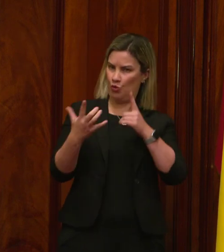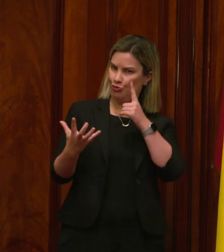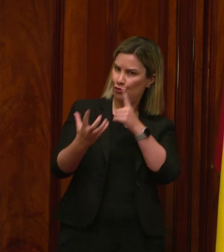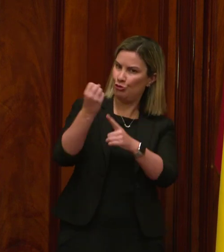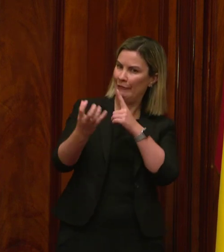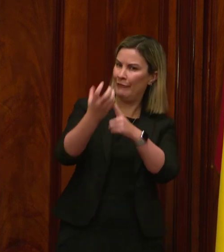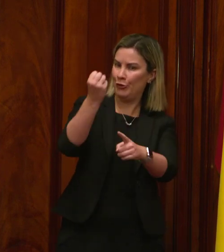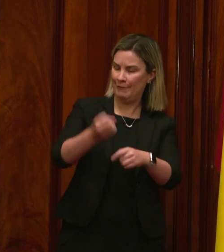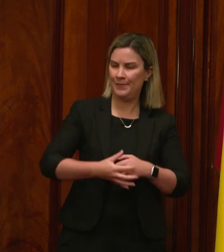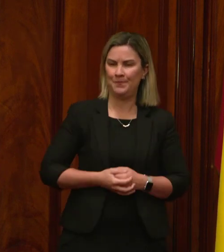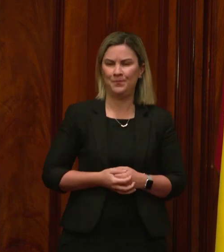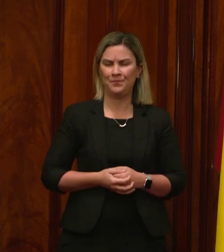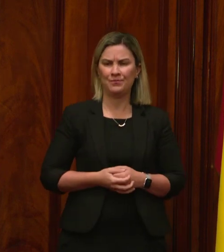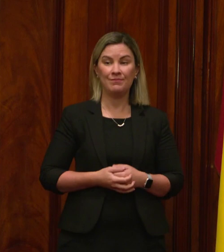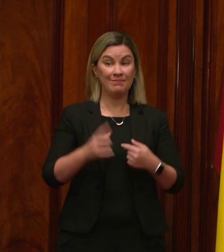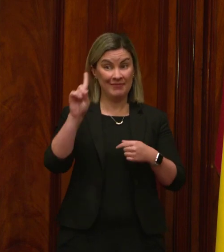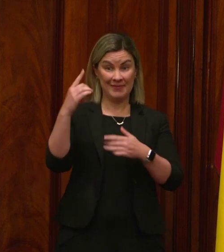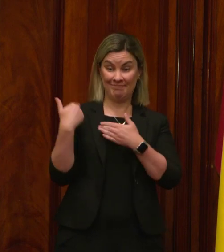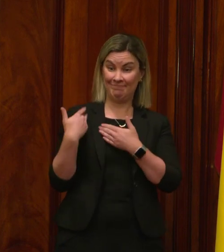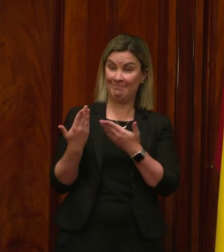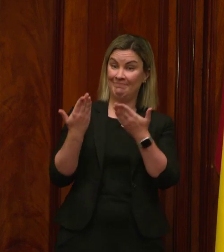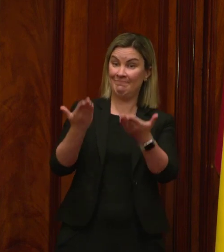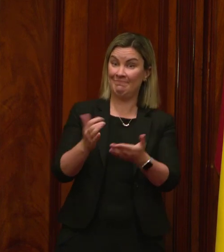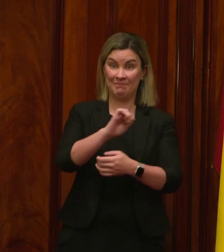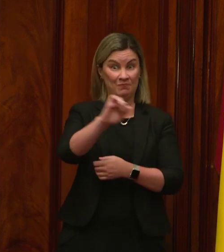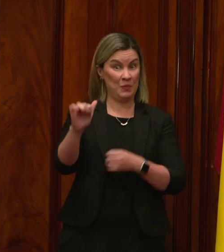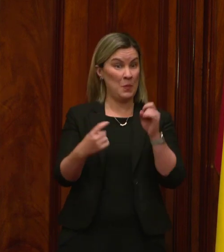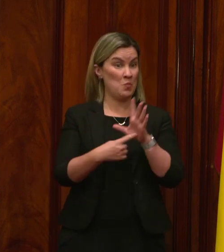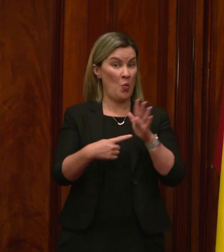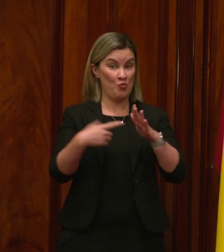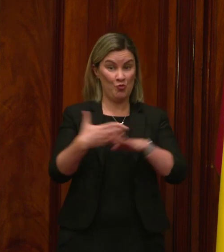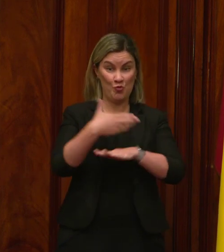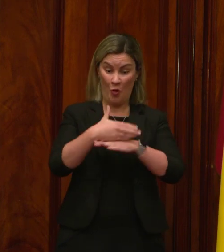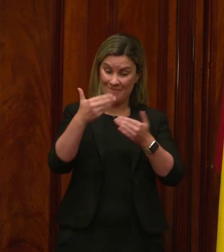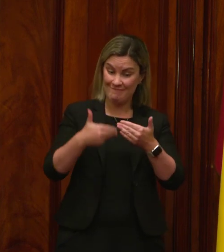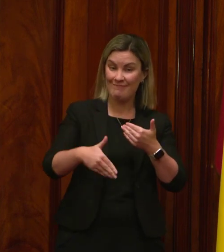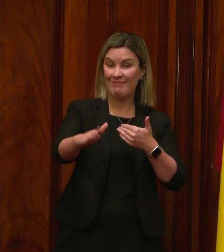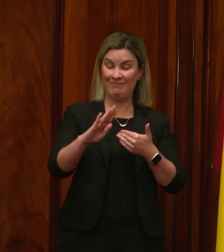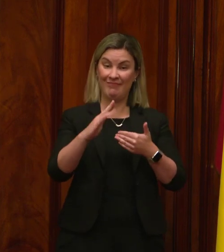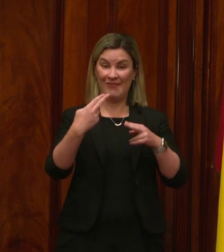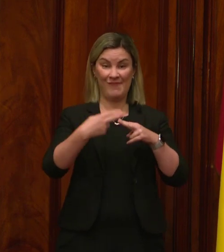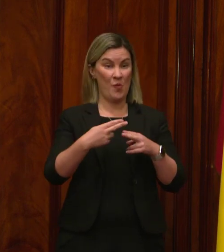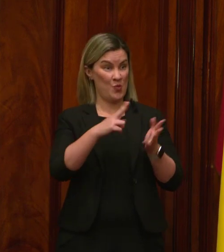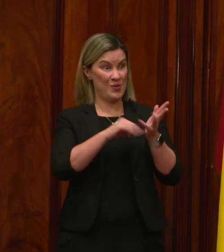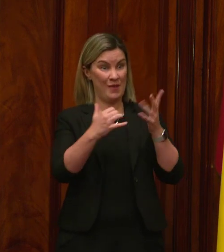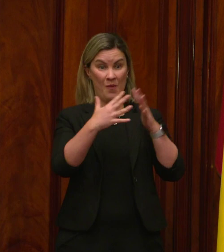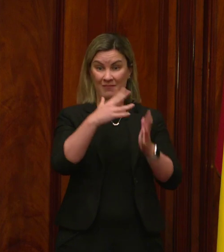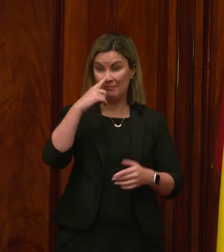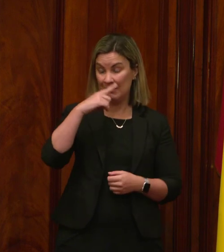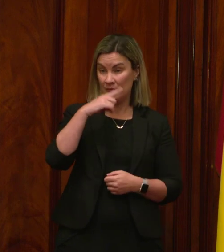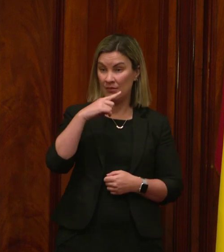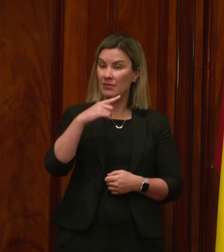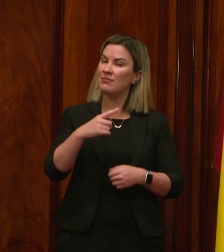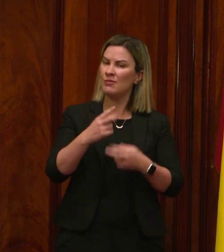I now leave to you the important tasks entrusted to you by the people of New South Wales and wish you the best of luck